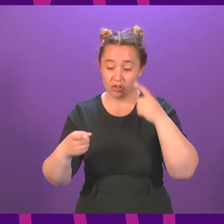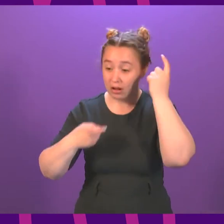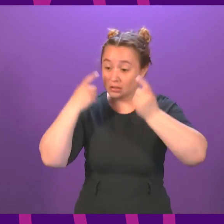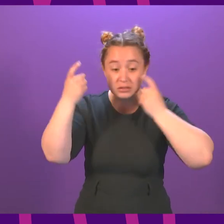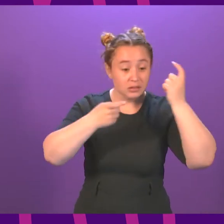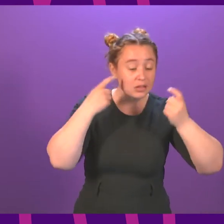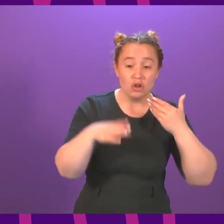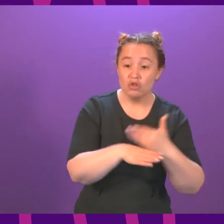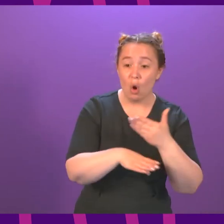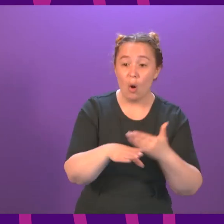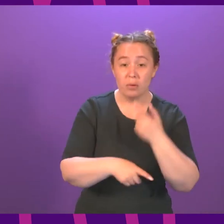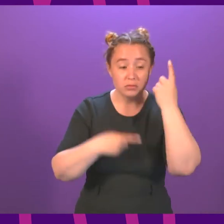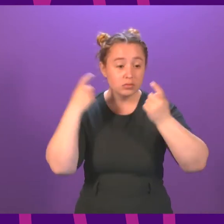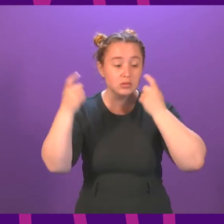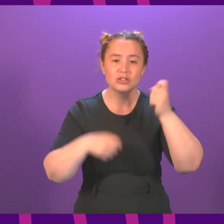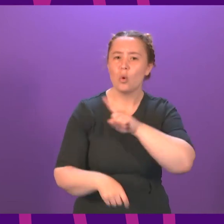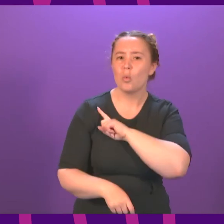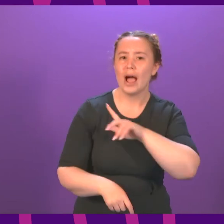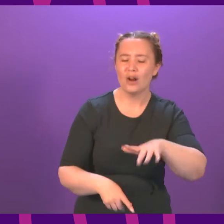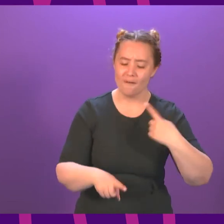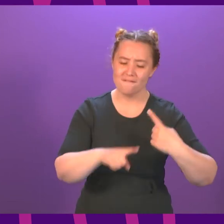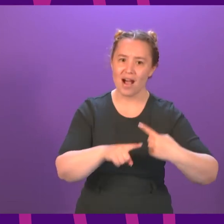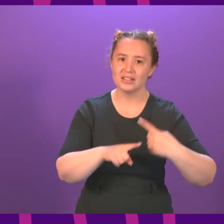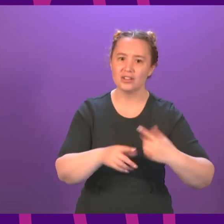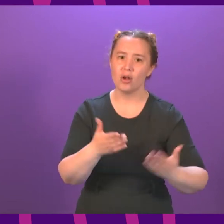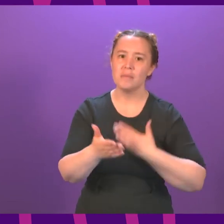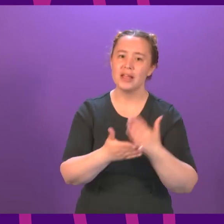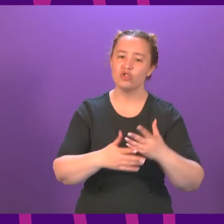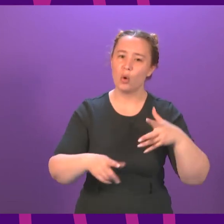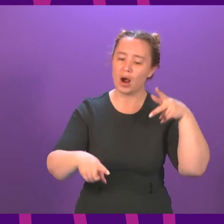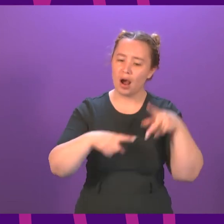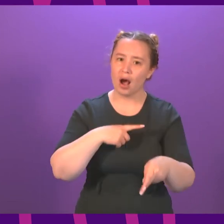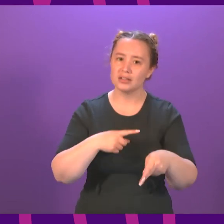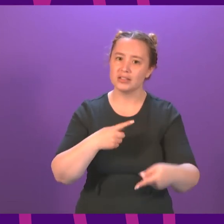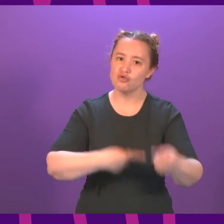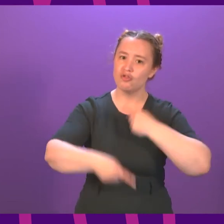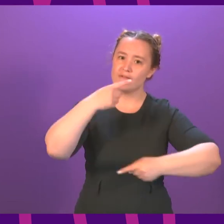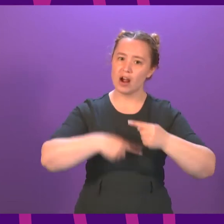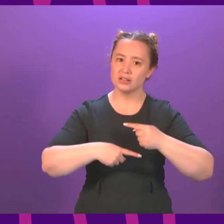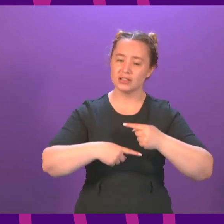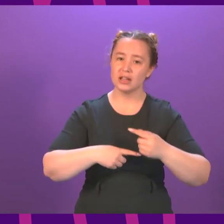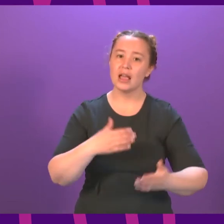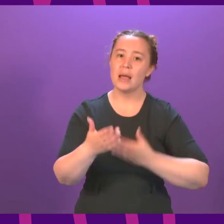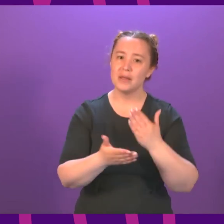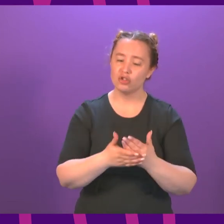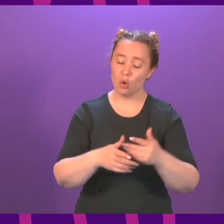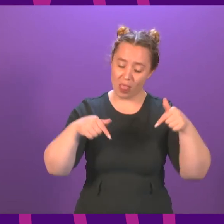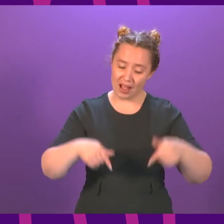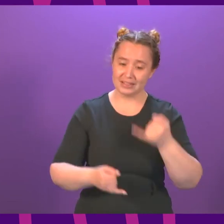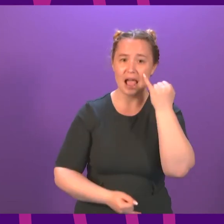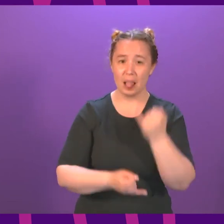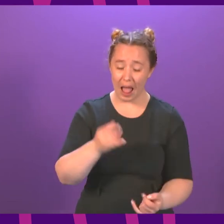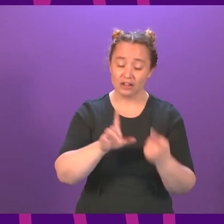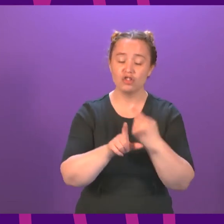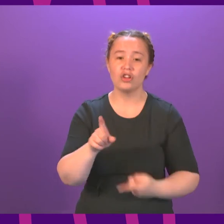posts, why won't the First Minister move faster in reversing teaching cuts and guarantee that this will be the last year we see our young people so